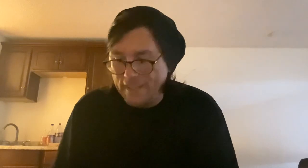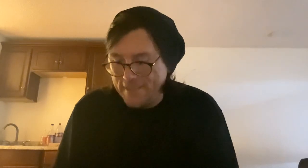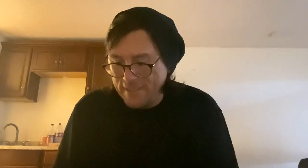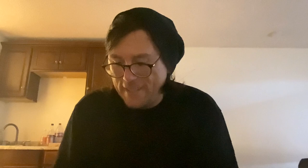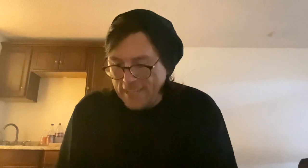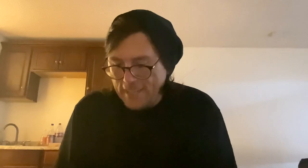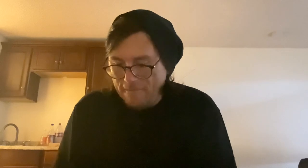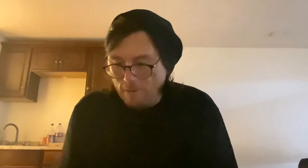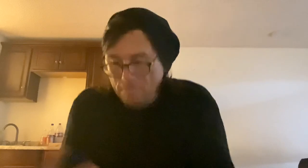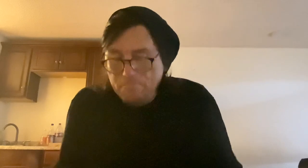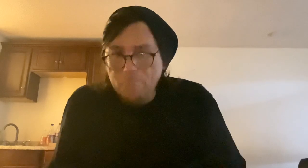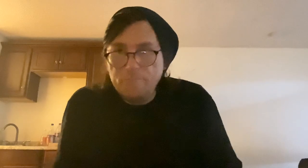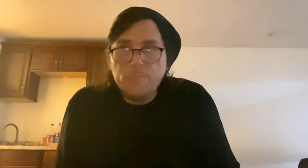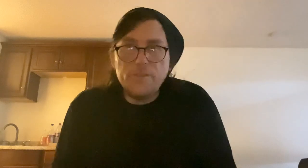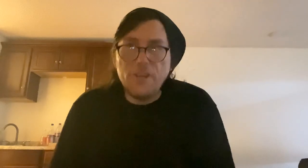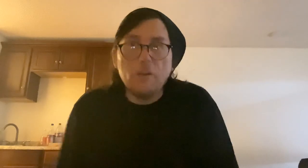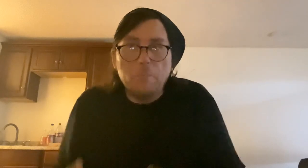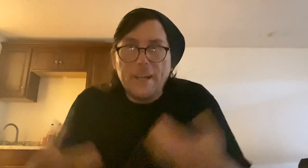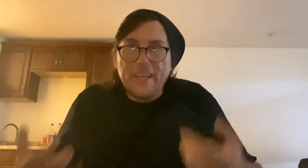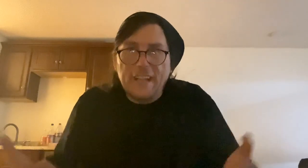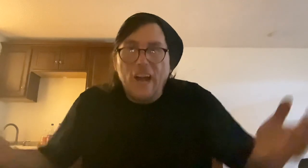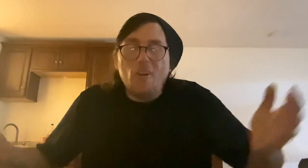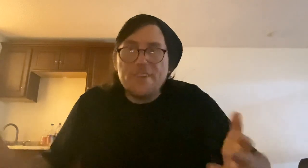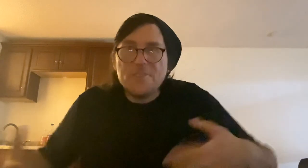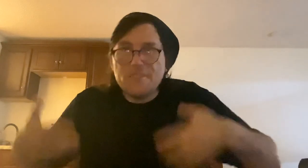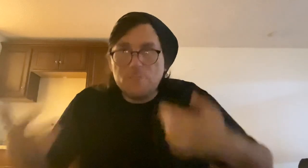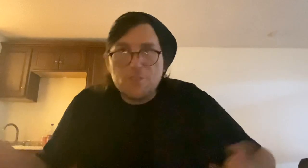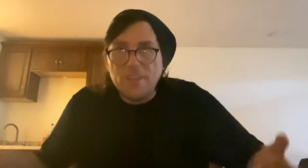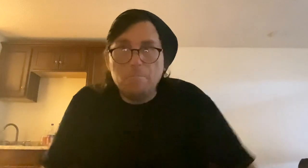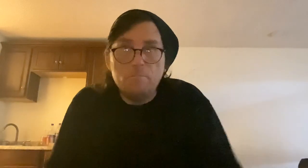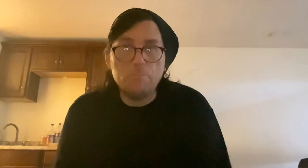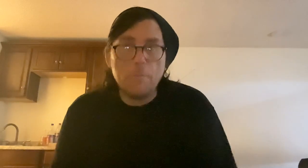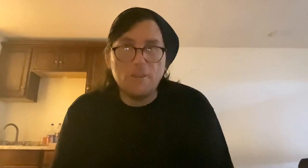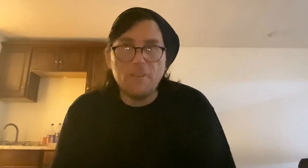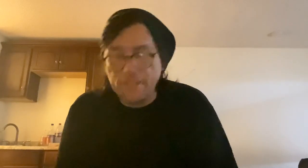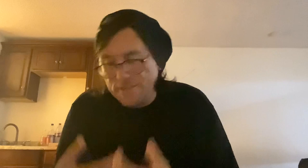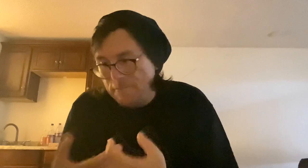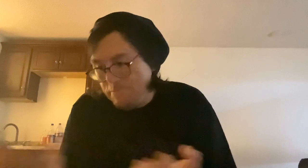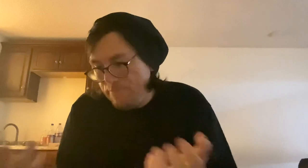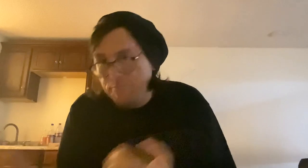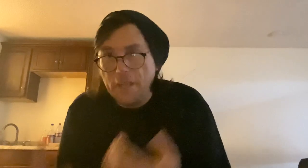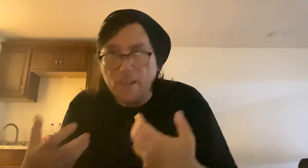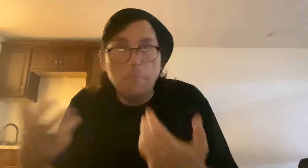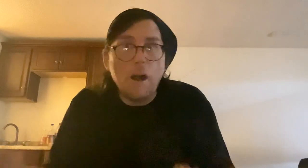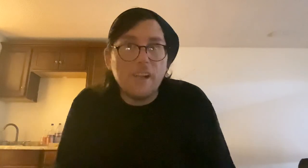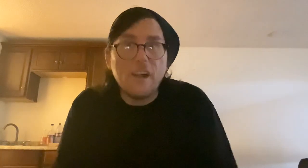for young budding artists, especially people who are into being a mangaka.